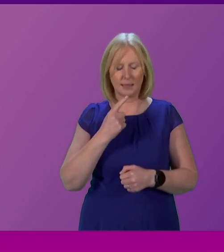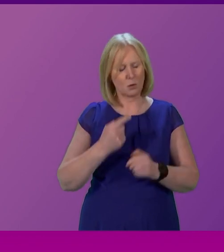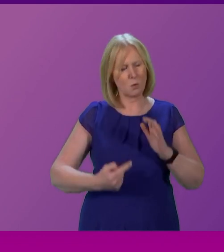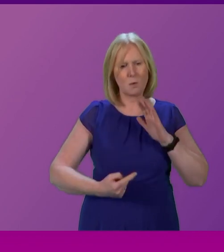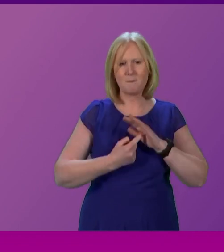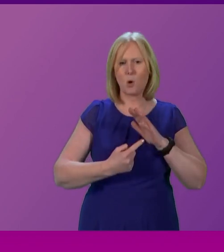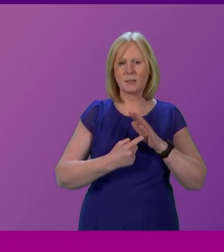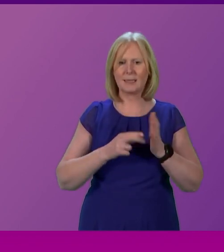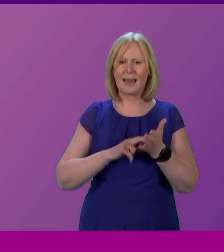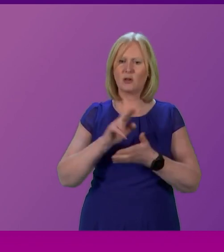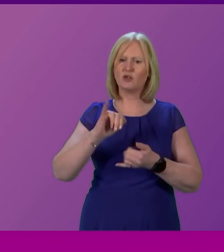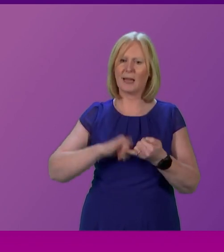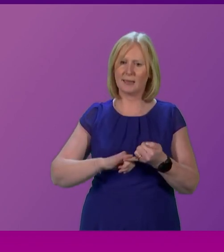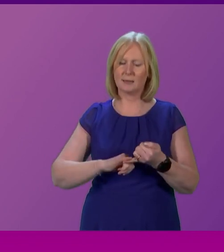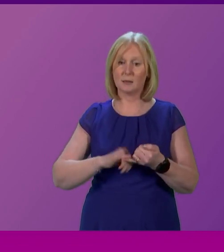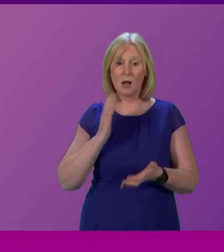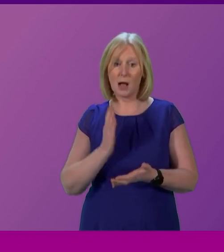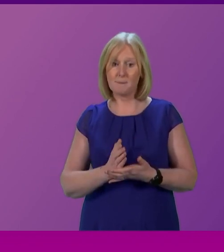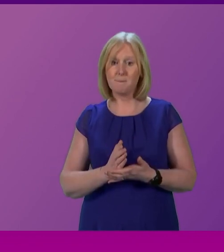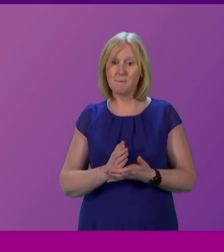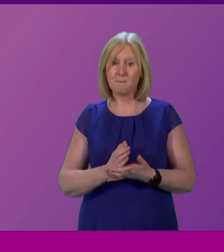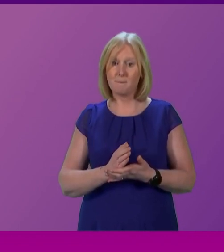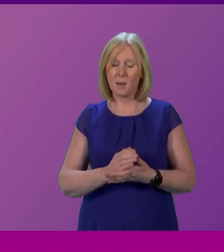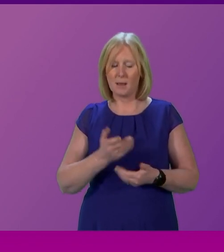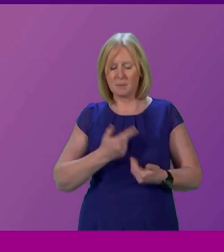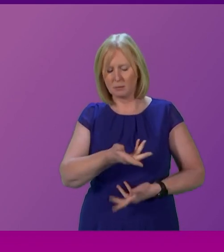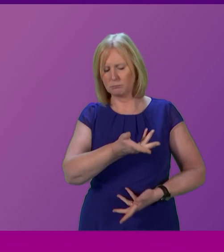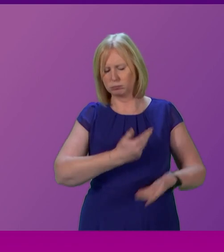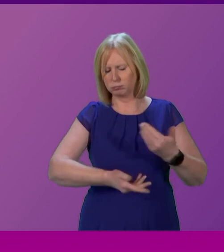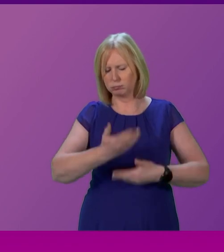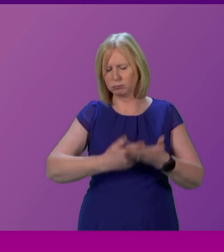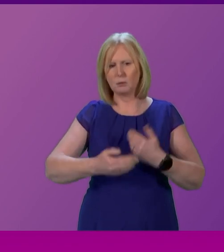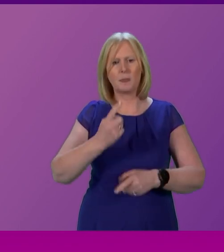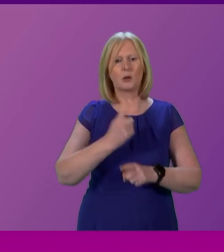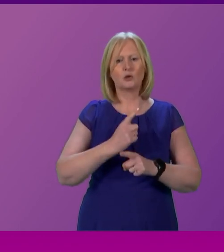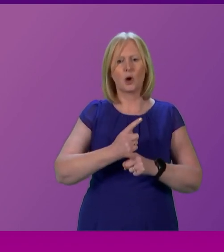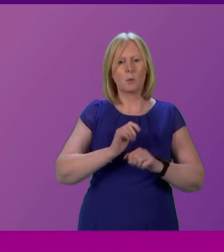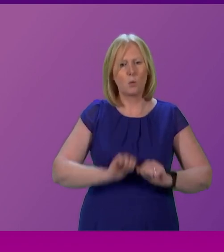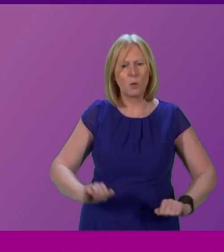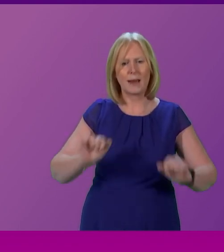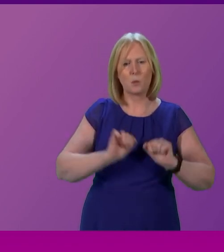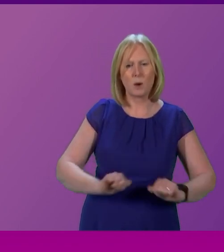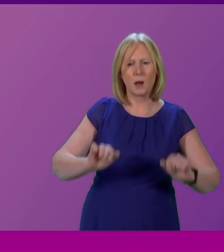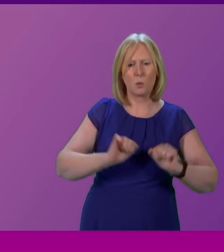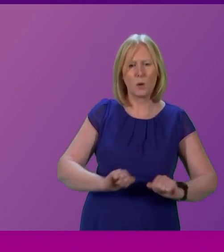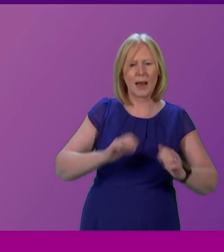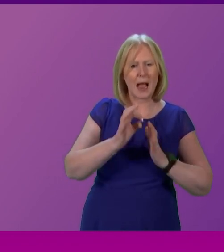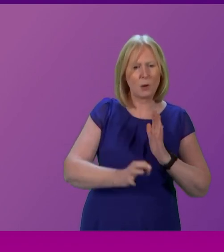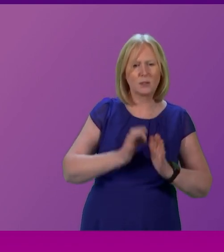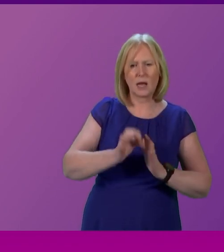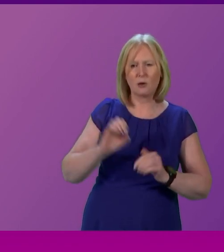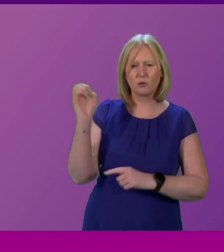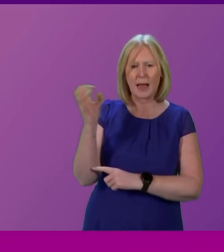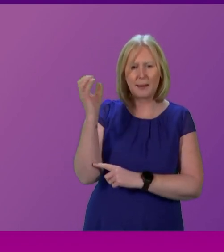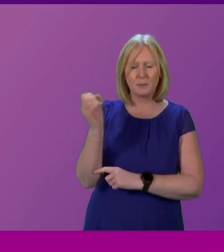important. And the NHS is. We've already heard stories of people waiting hours and hours for ambulances waiting in accident